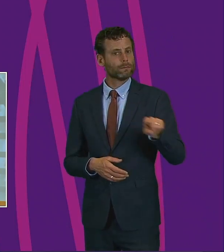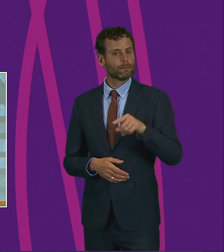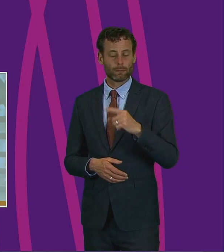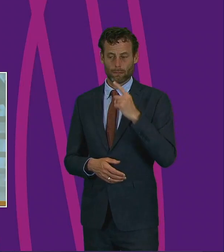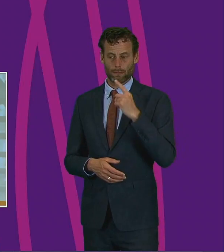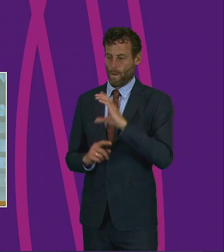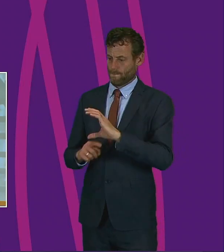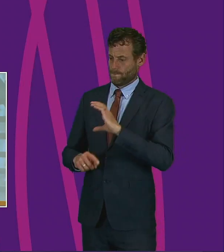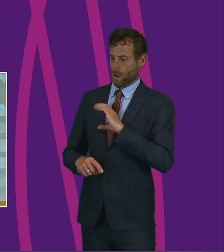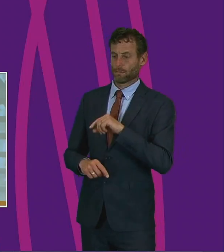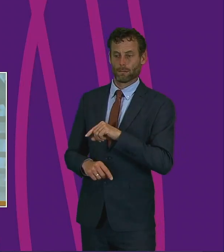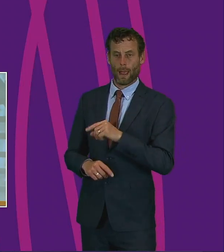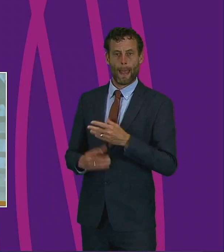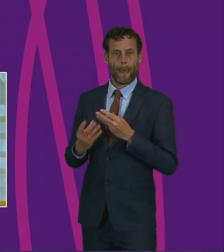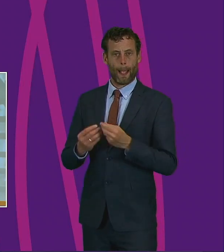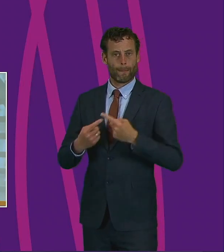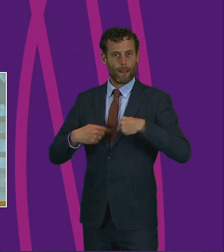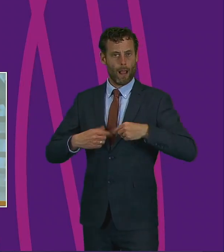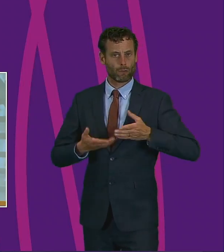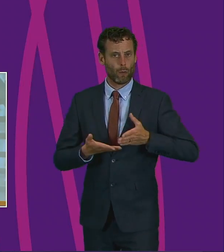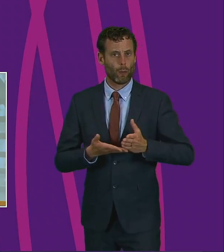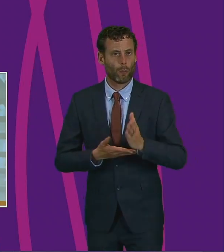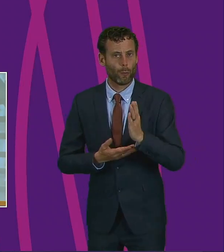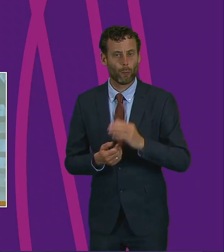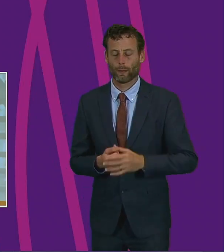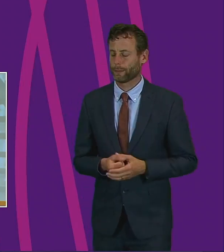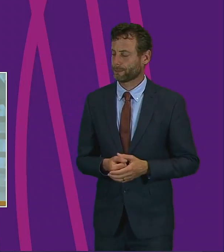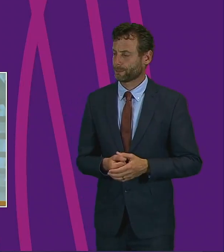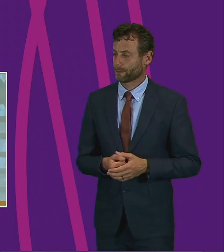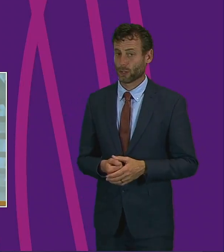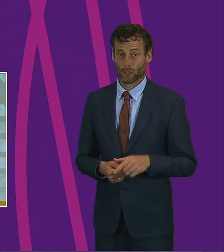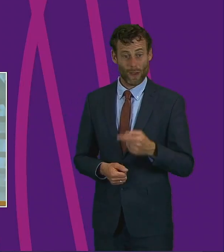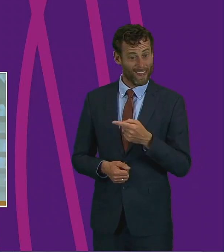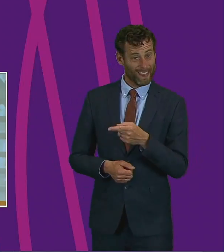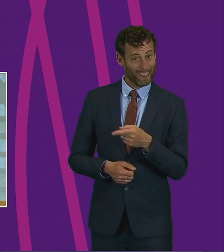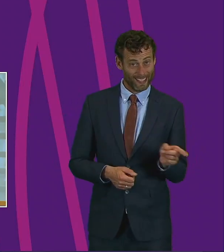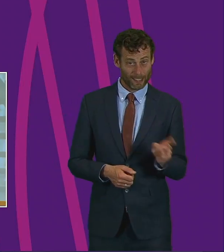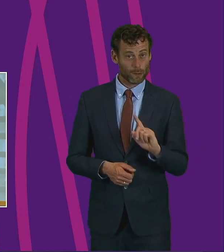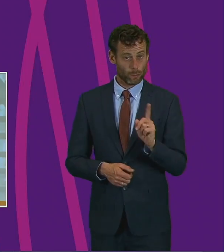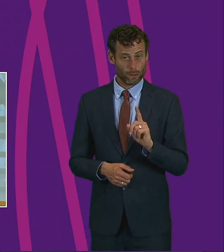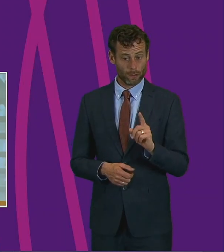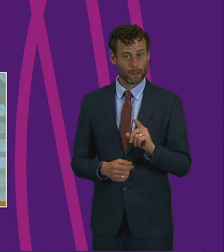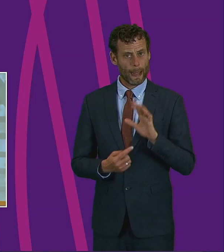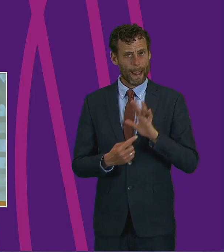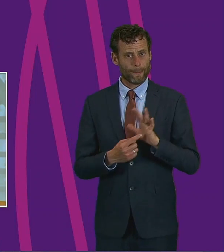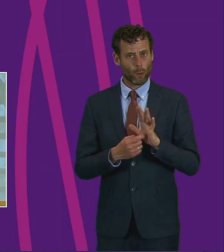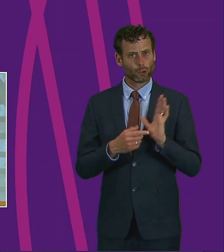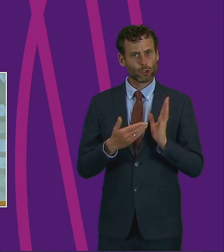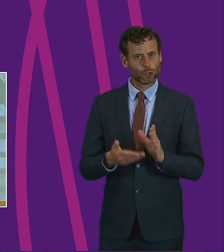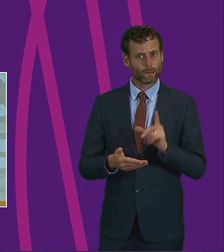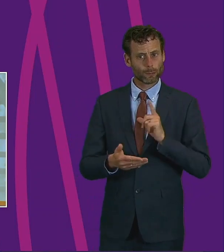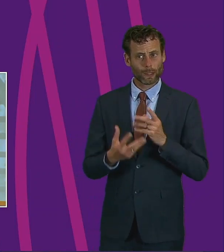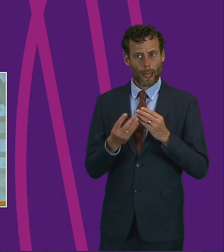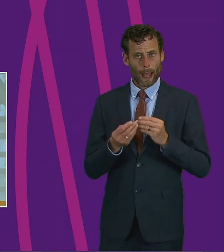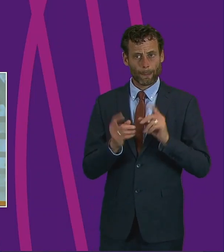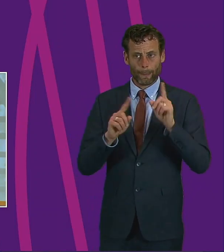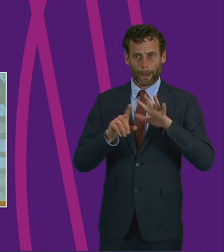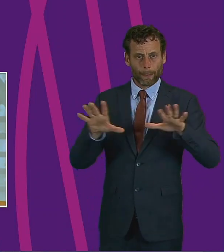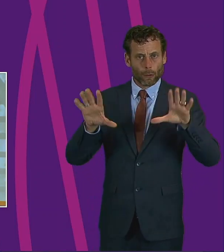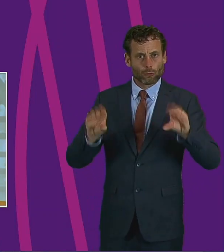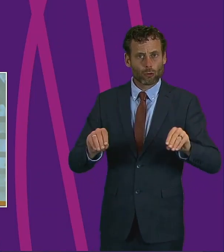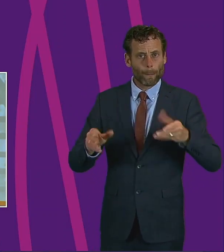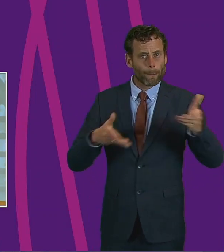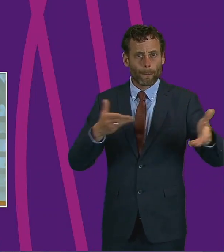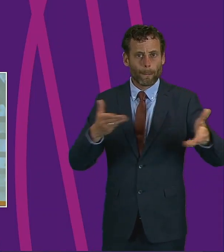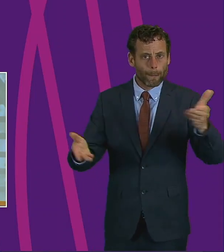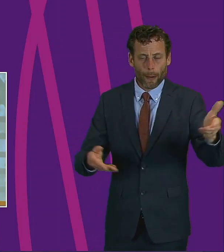from this Scottish Government funding, each of which are at the front line in local efforts to combat the virus. Throughout this pandemic, members will all have